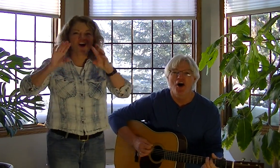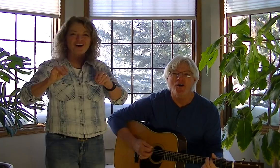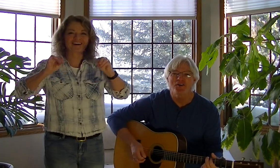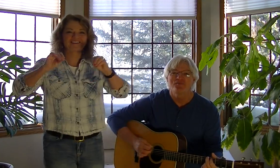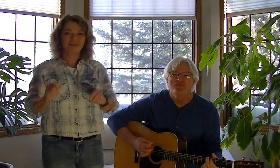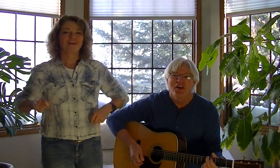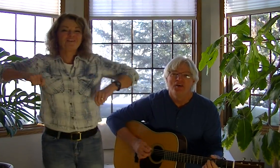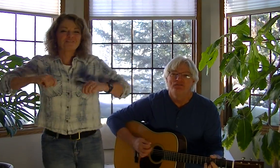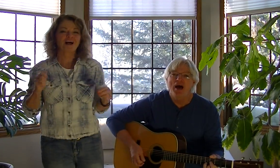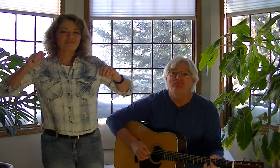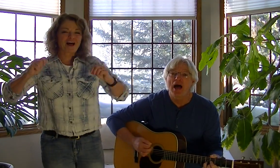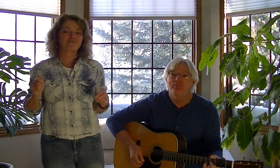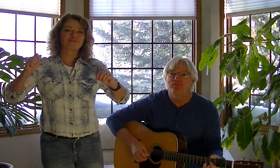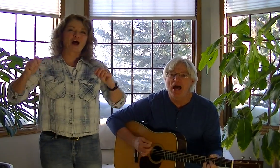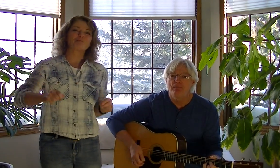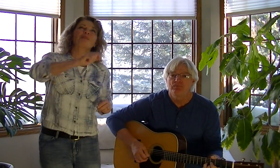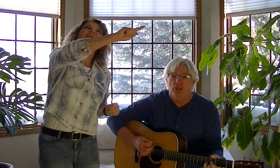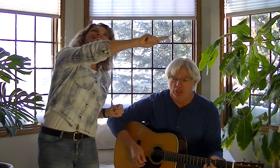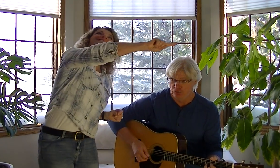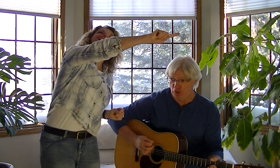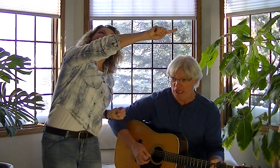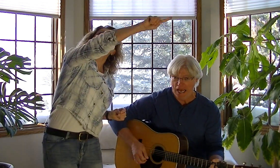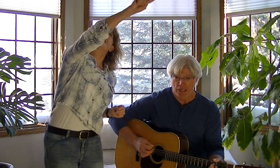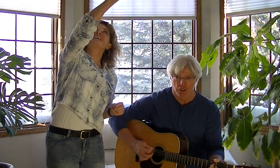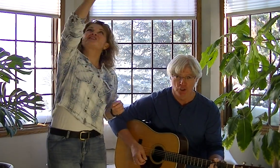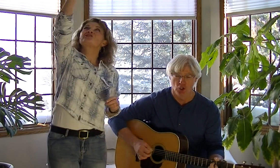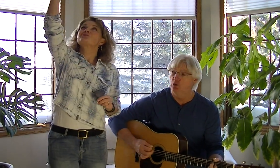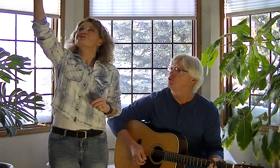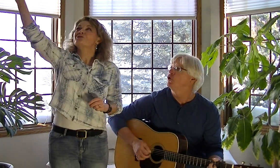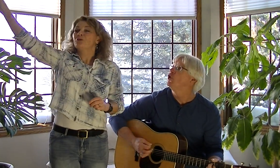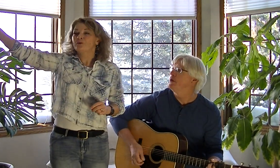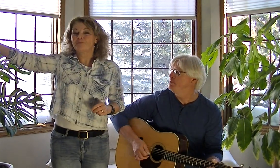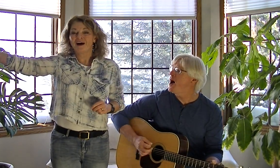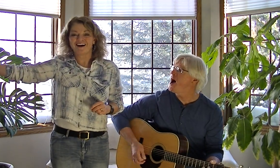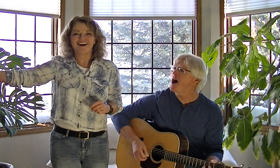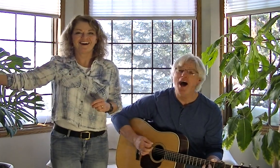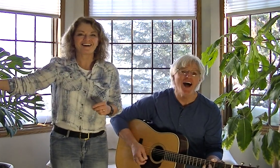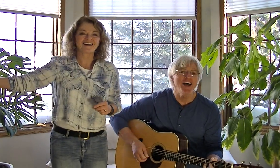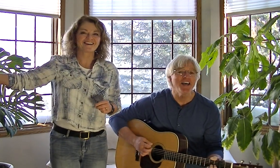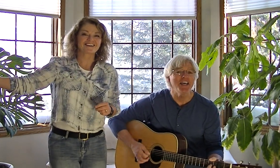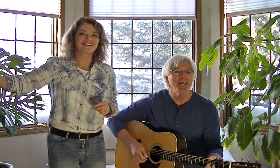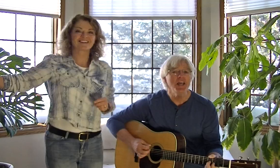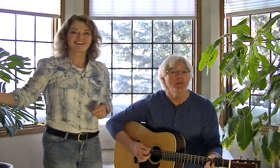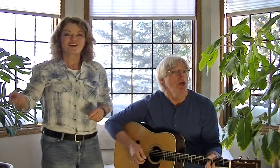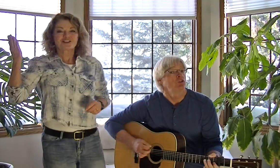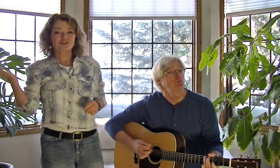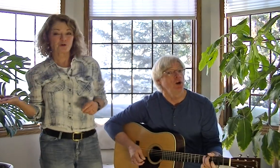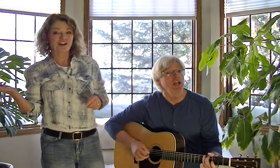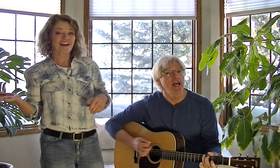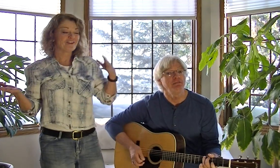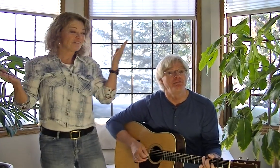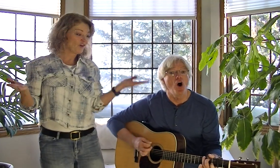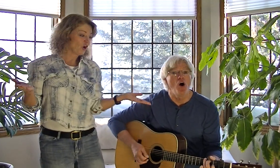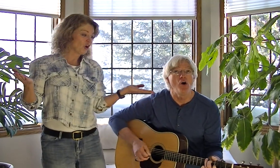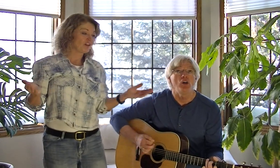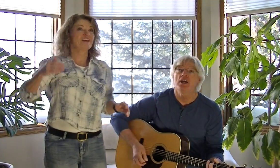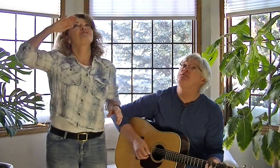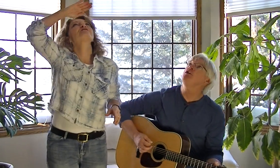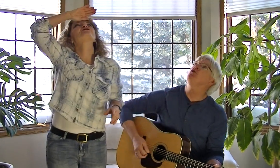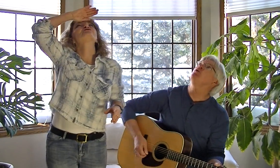hunk, hunk, hunk, hunk. It's a Canada Goose going by. Spring and fall, if you